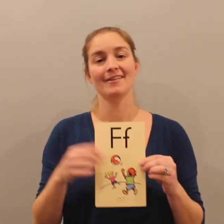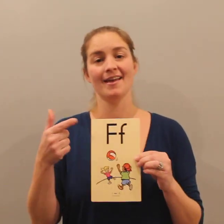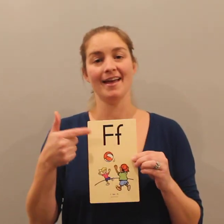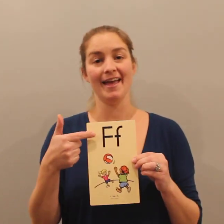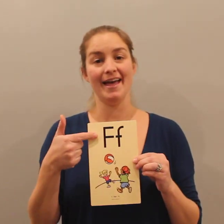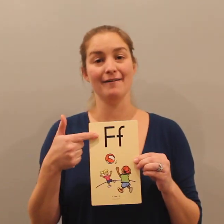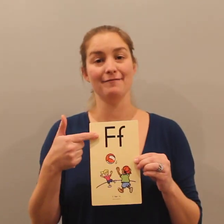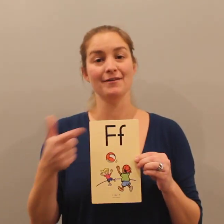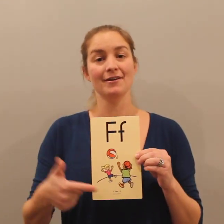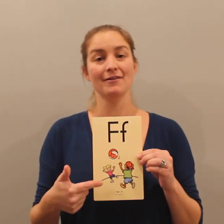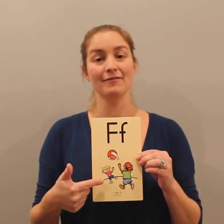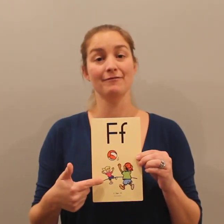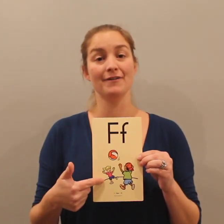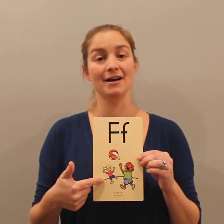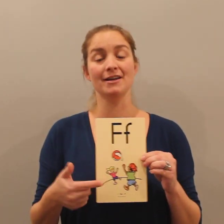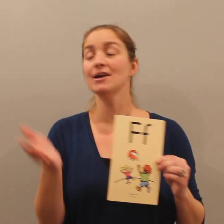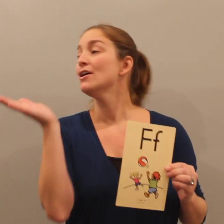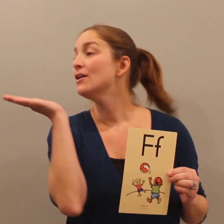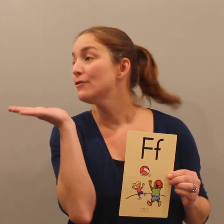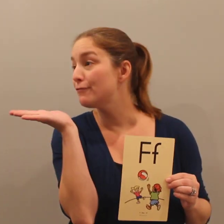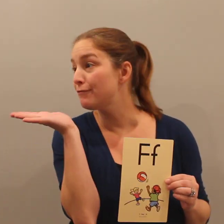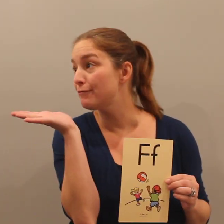F, fun, f.